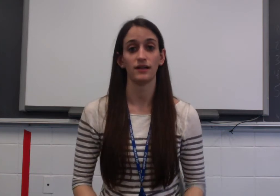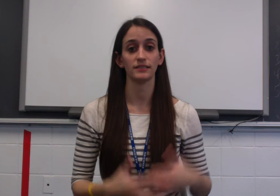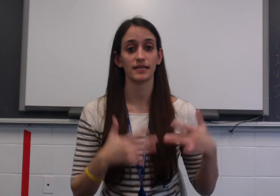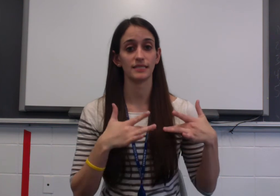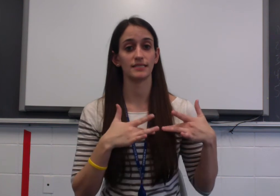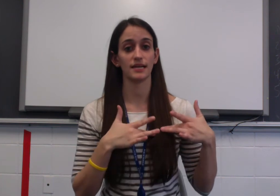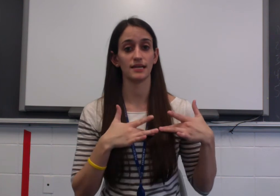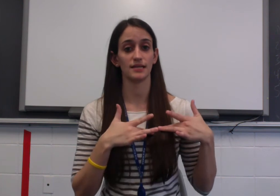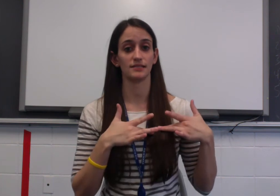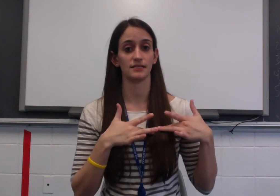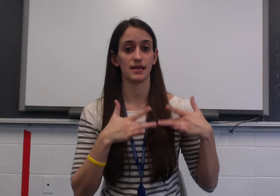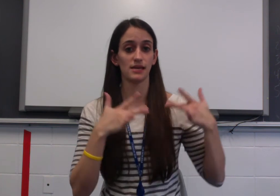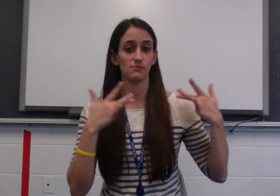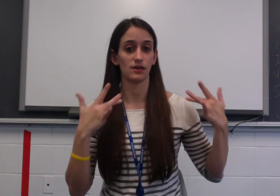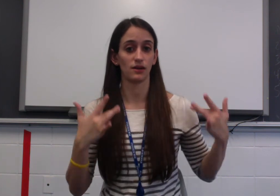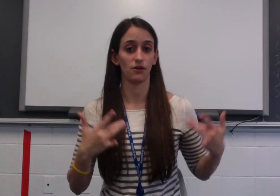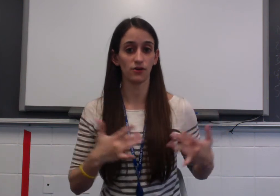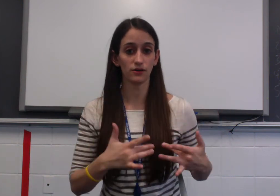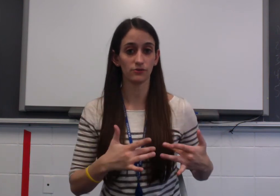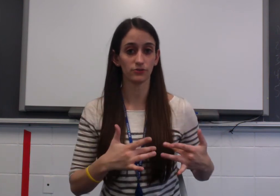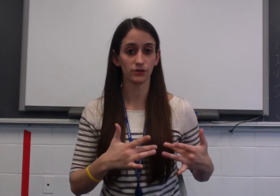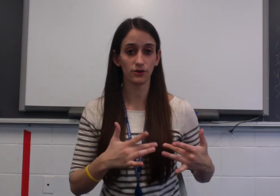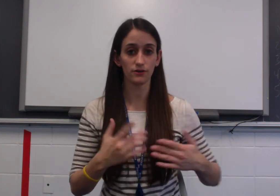Valentine's Day is an 8 making a heart over your heart.